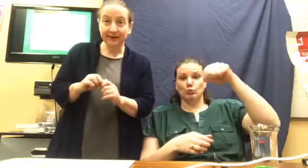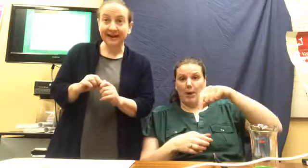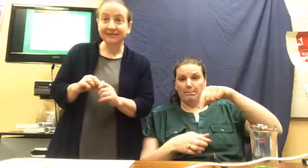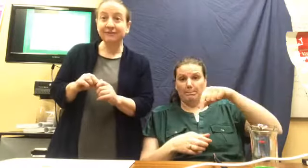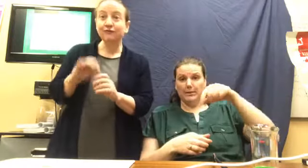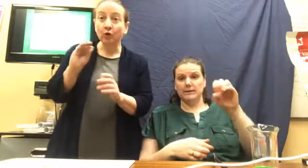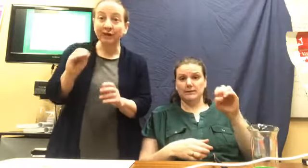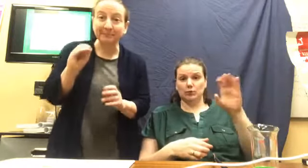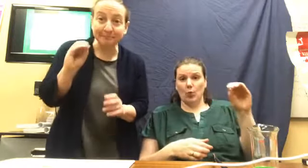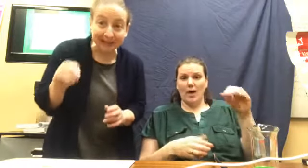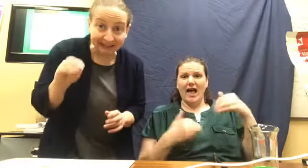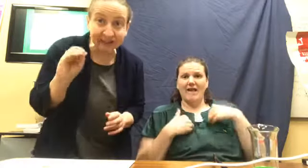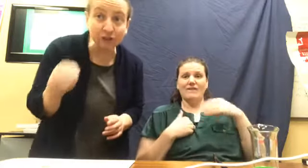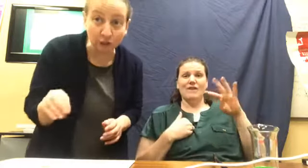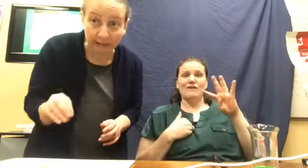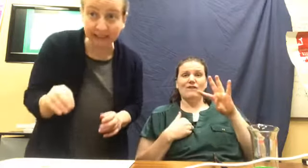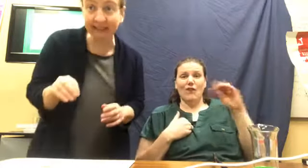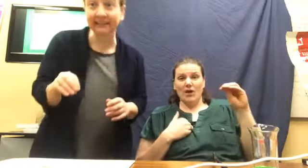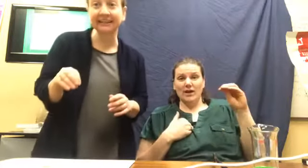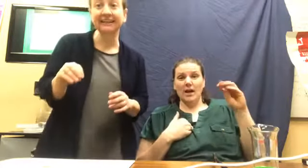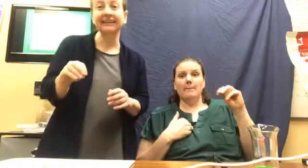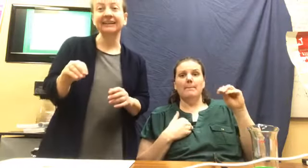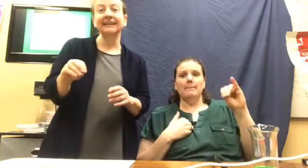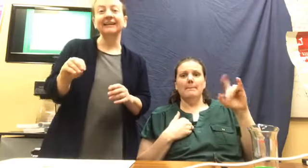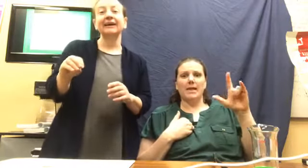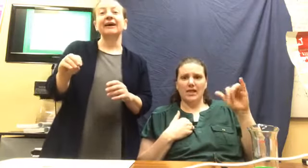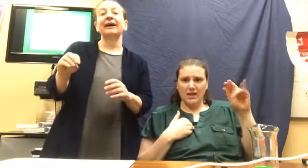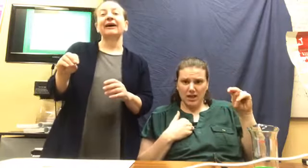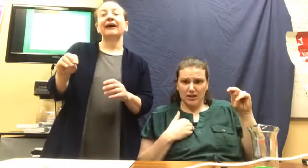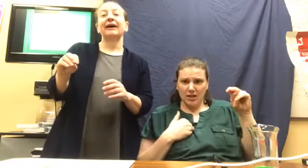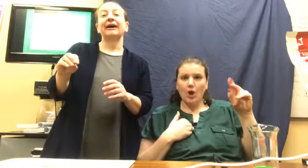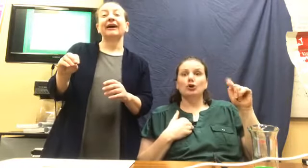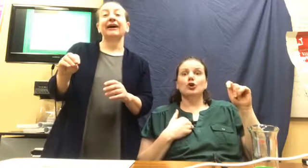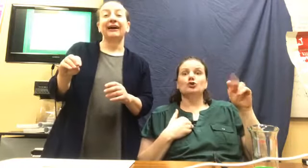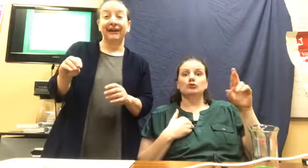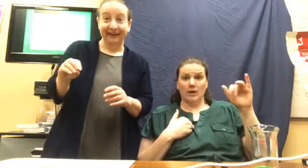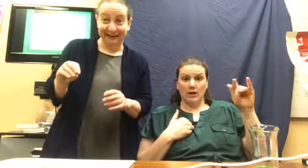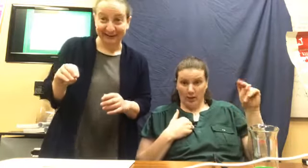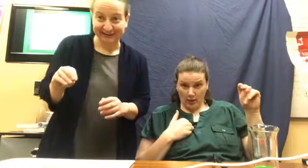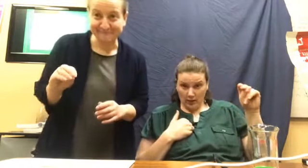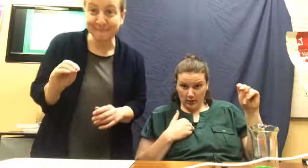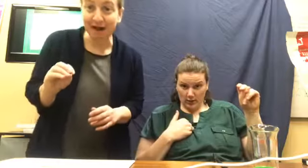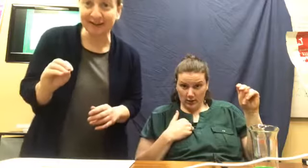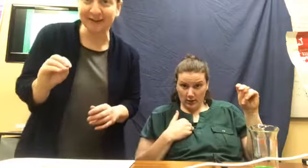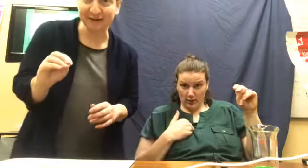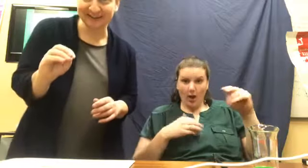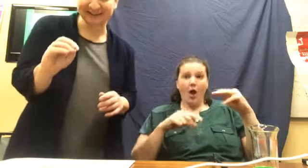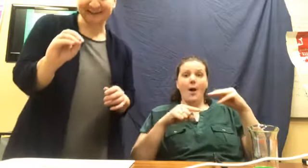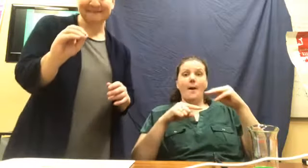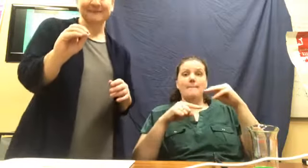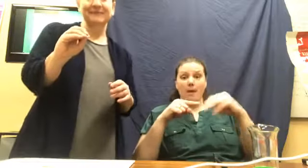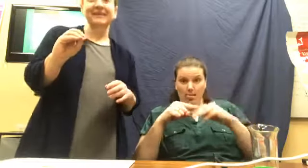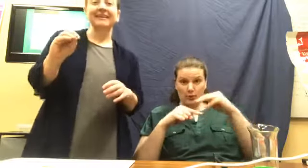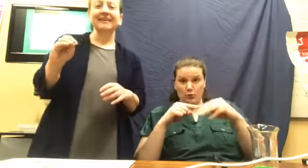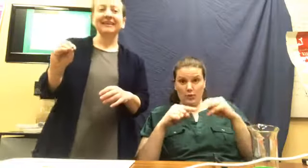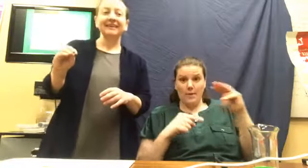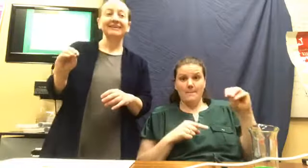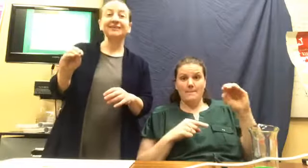has 40 million trillion molecules. So